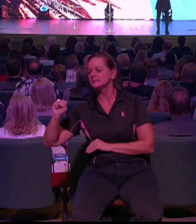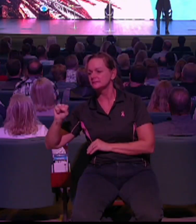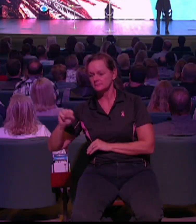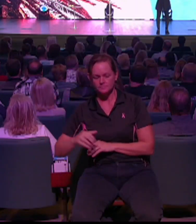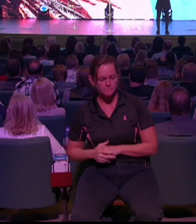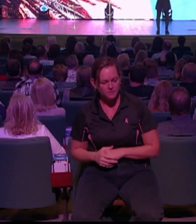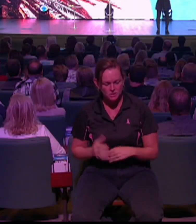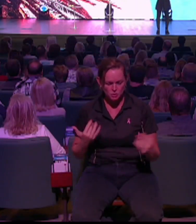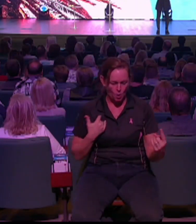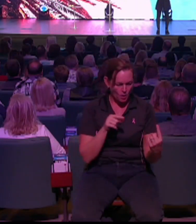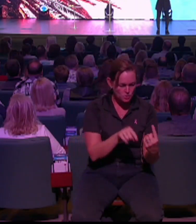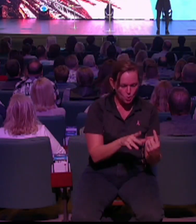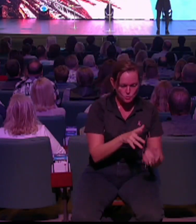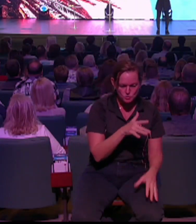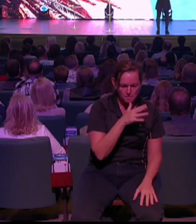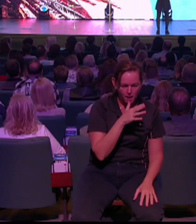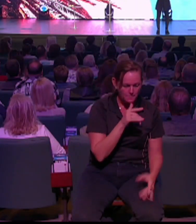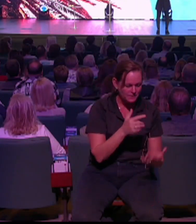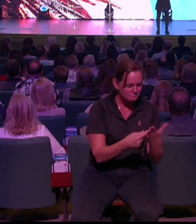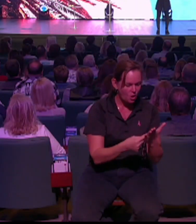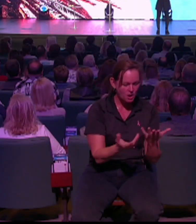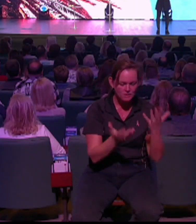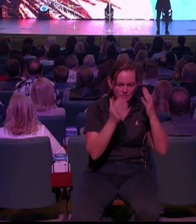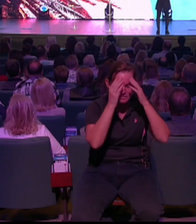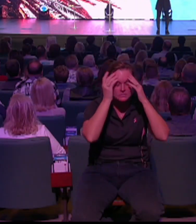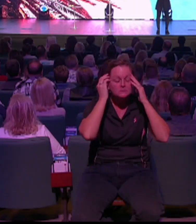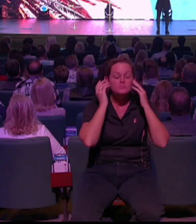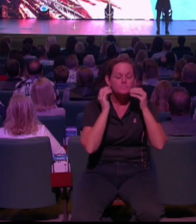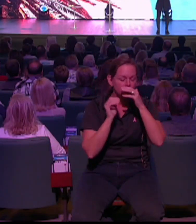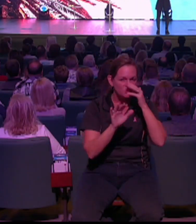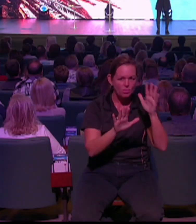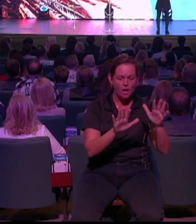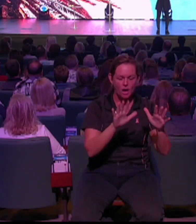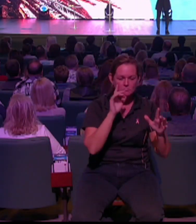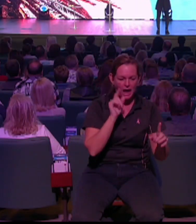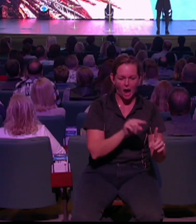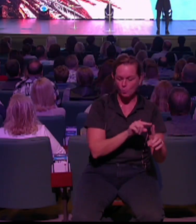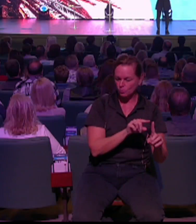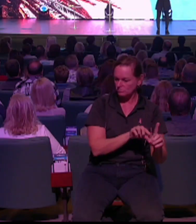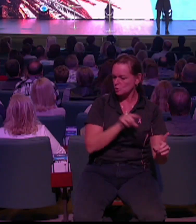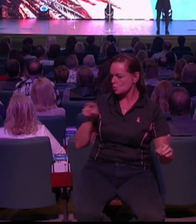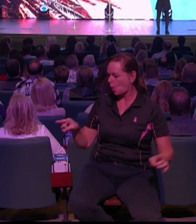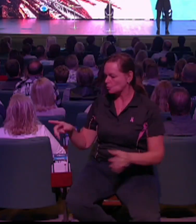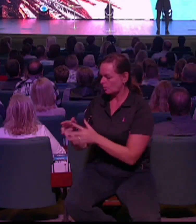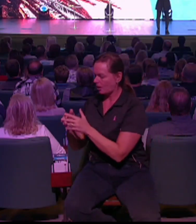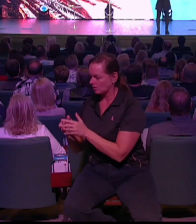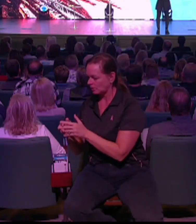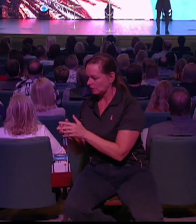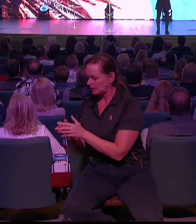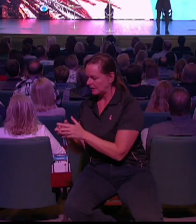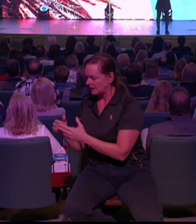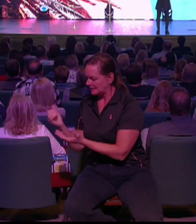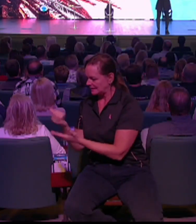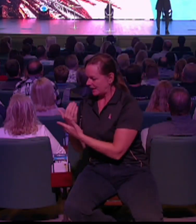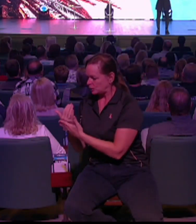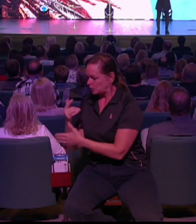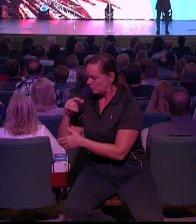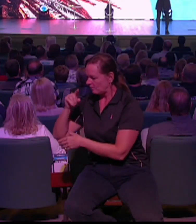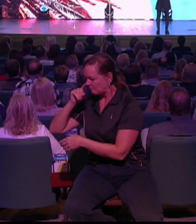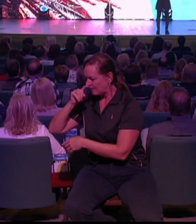back to the United States of America, and I can get that girl a good false eye that will actually close. And so I came back, and